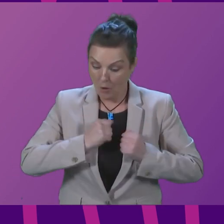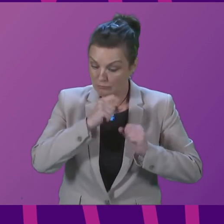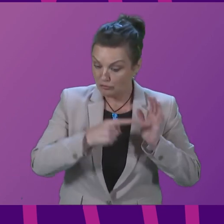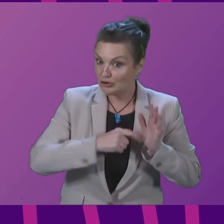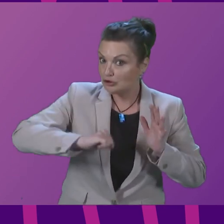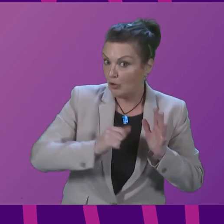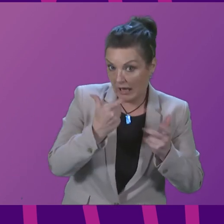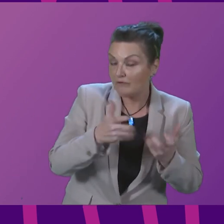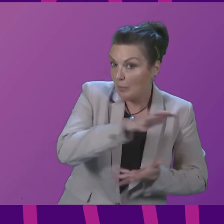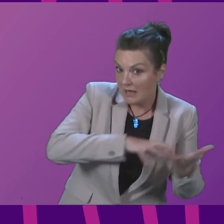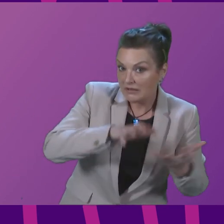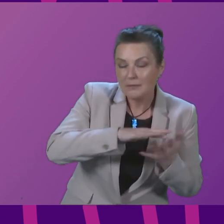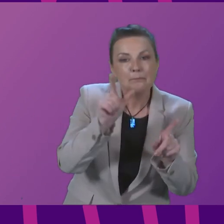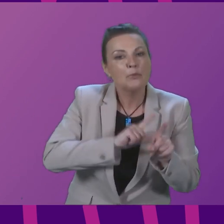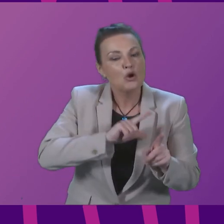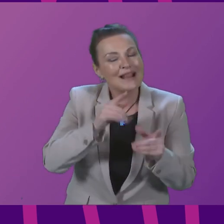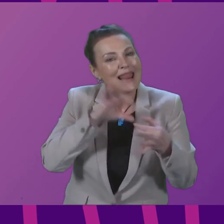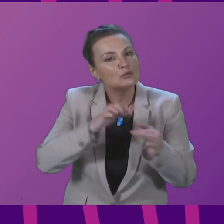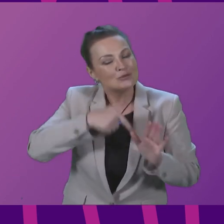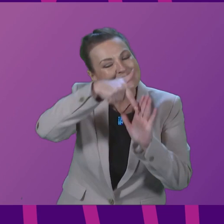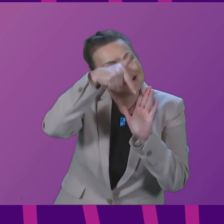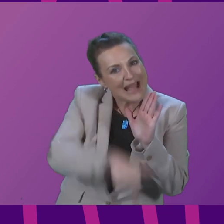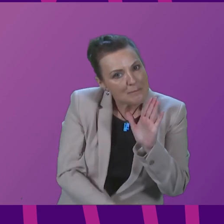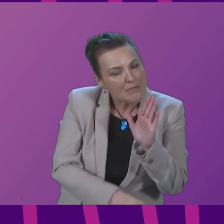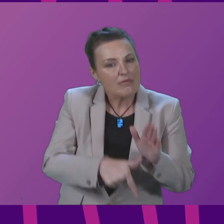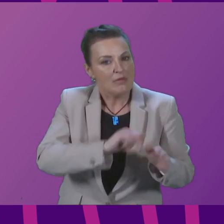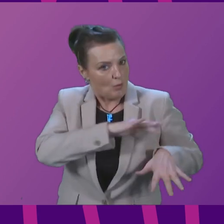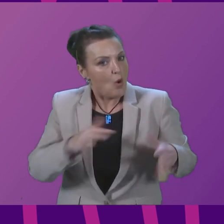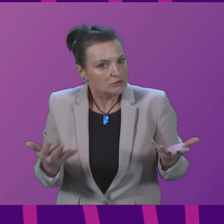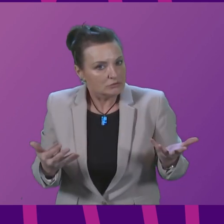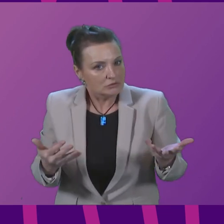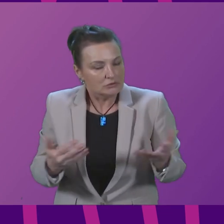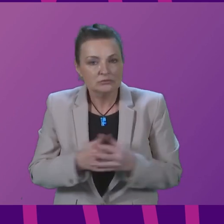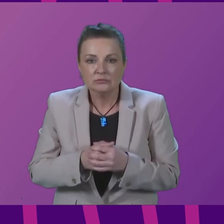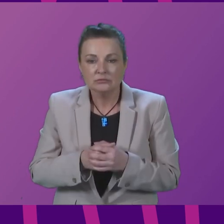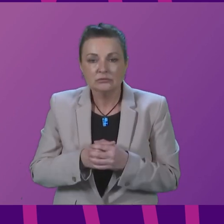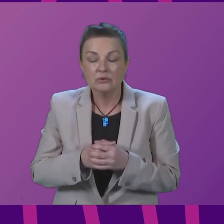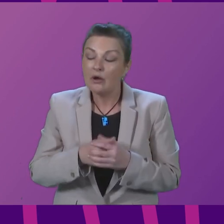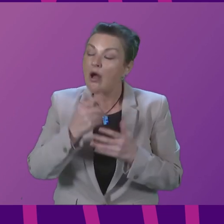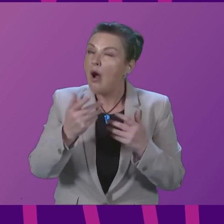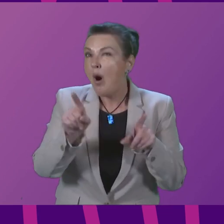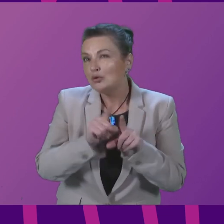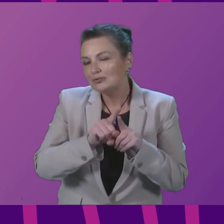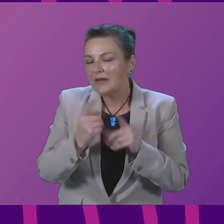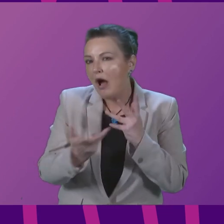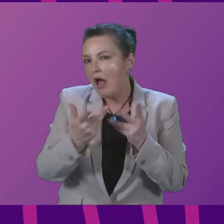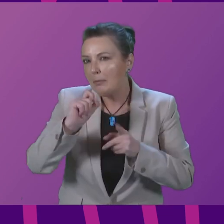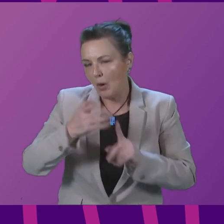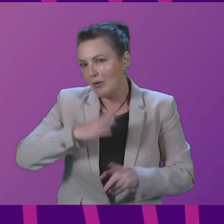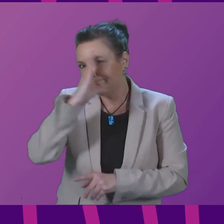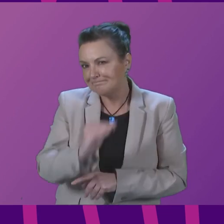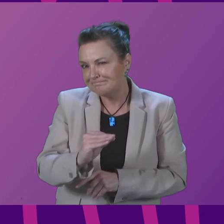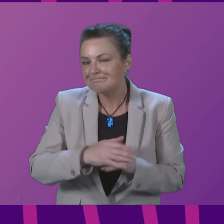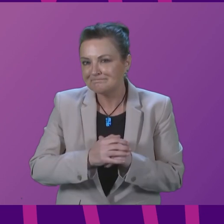in Scotland, partly to do with the depth of the water that these projects are taking place in. The other point I would make is that